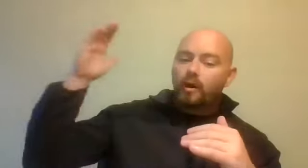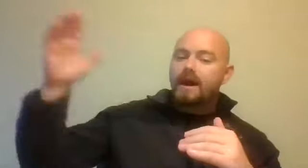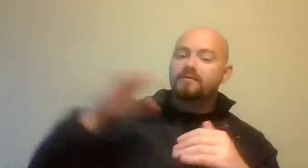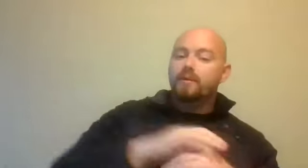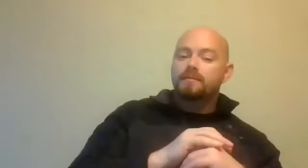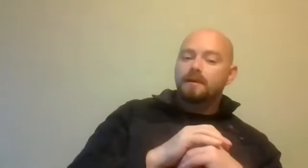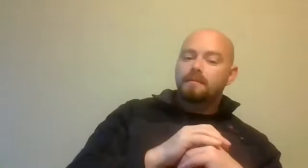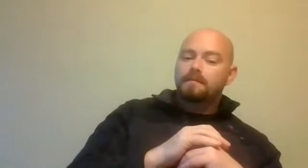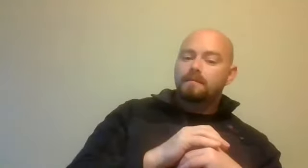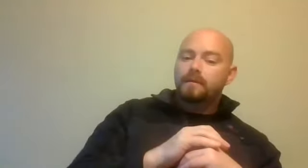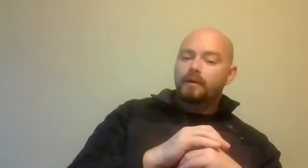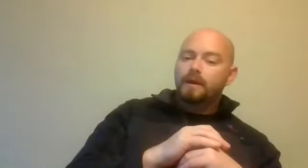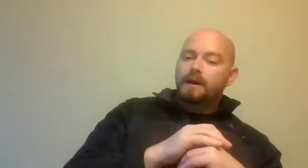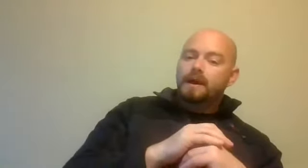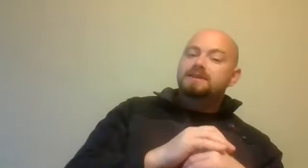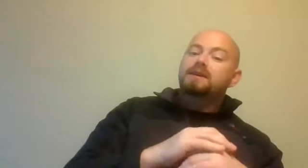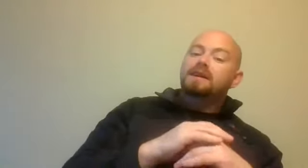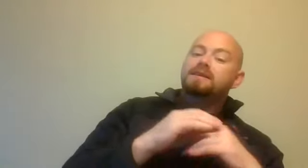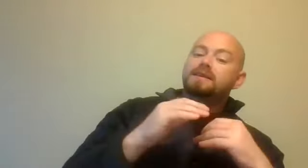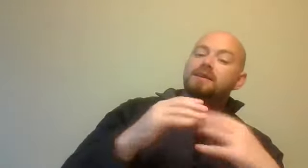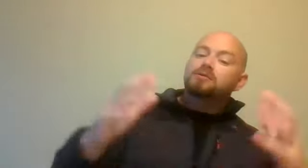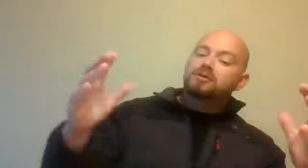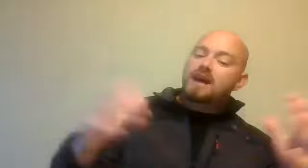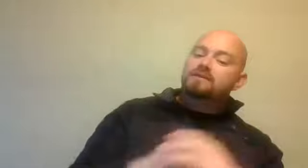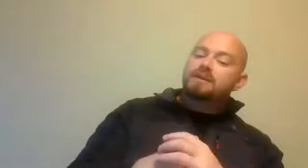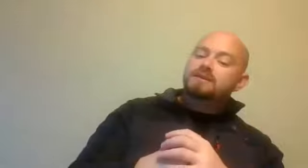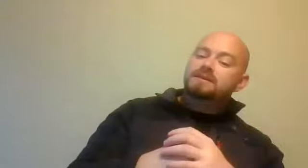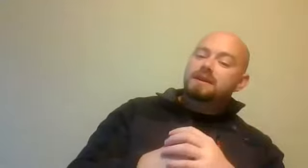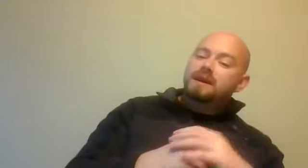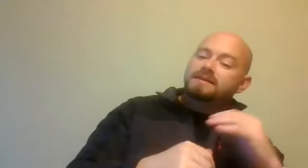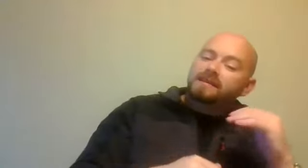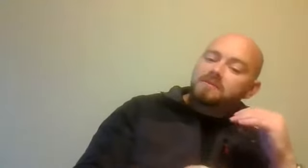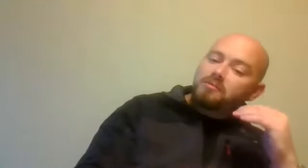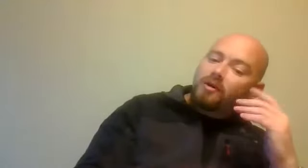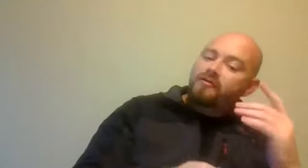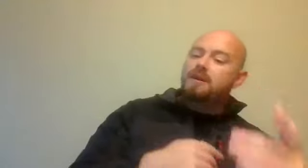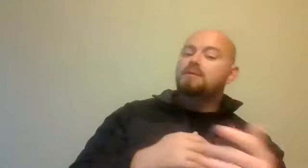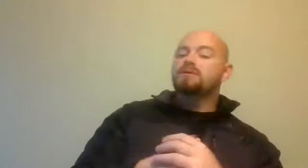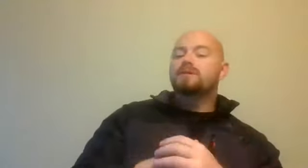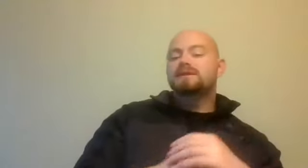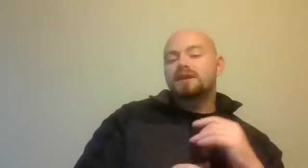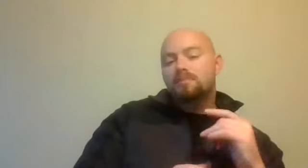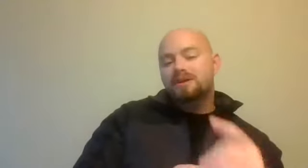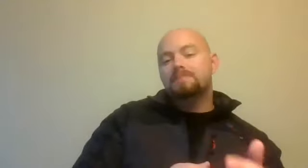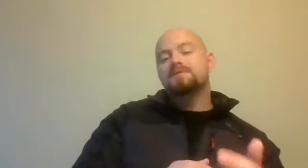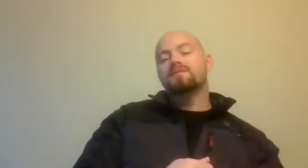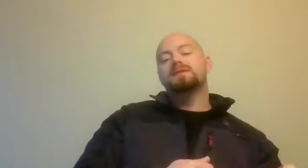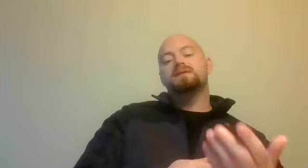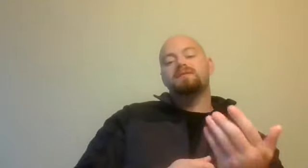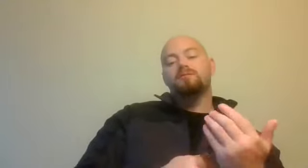why they have to wait. You know, it's not that they don't understand the risks, it's that they become more familiar with the risks and their perception of the risks is different